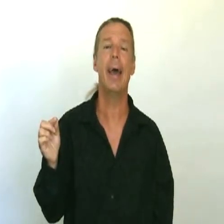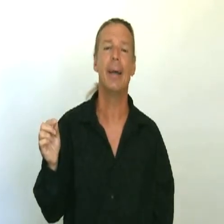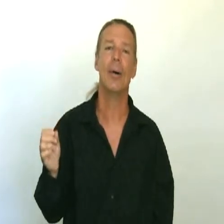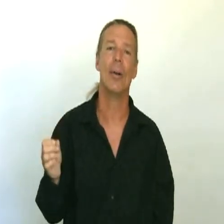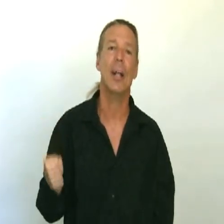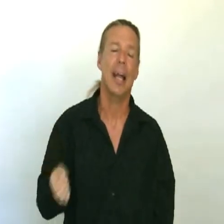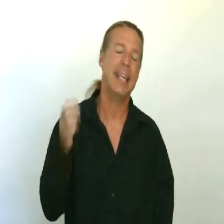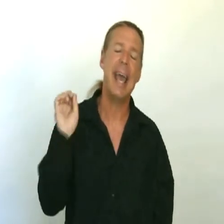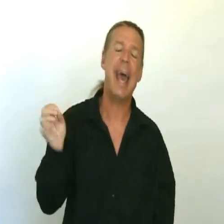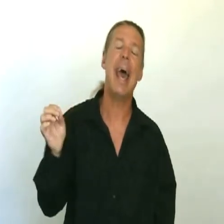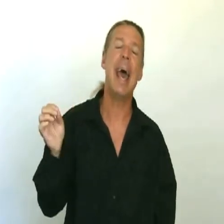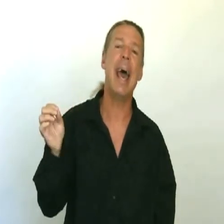Yeah.